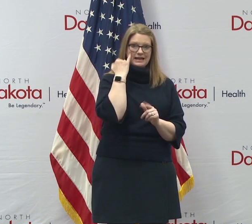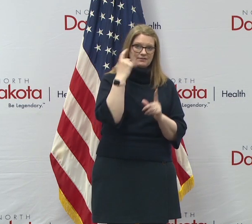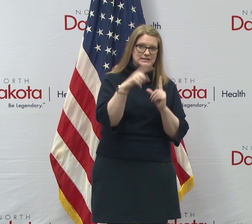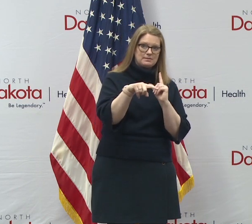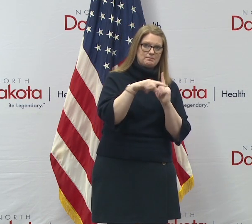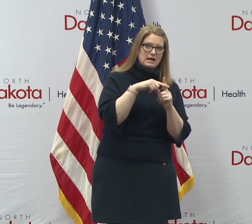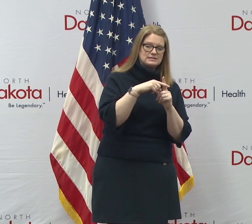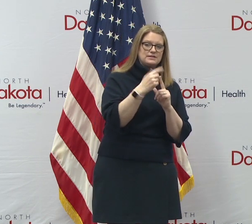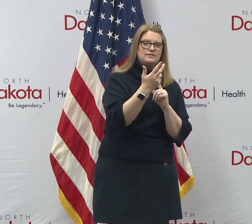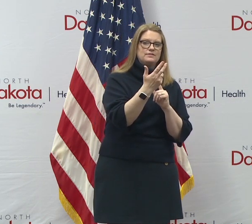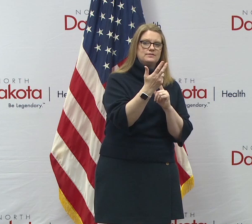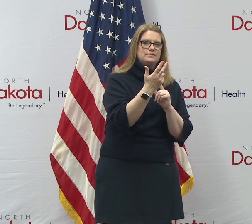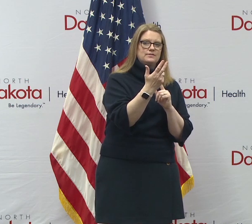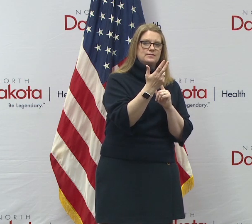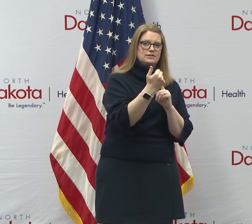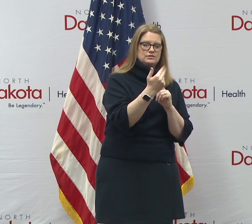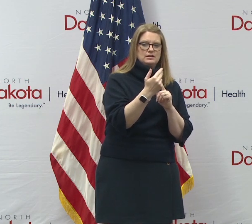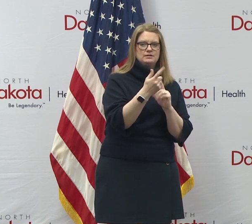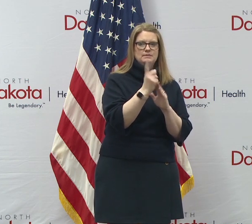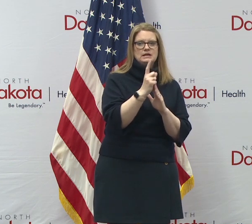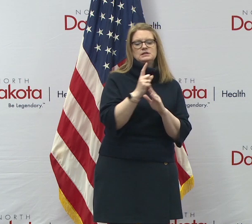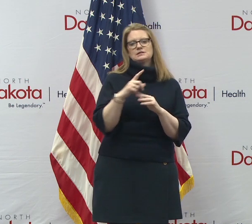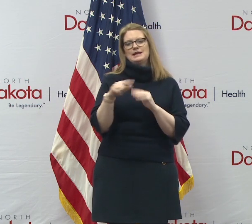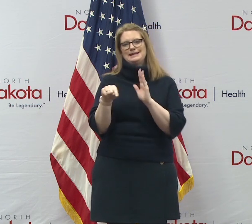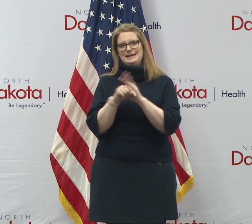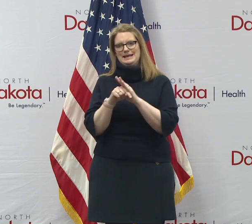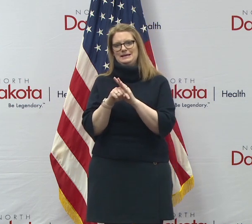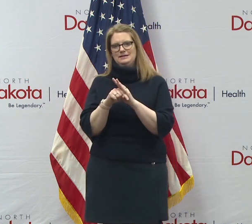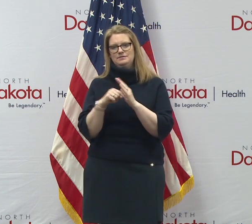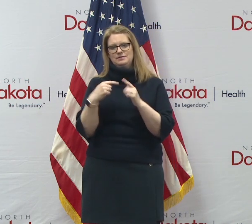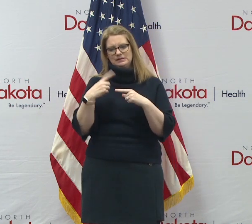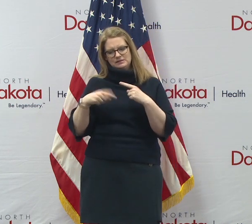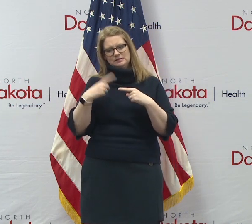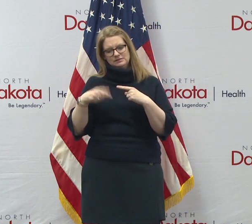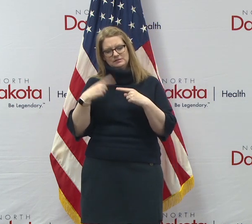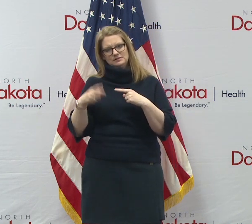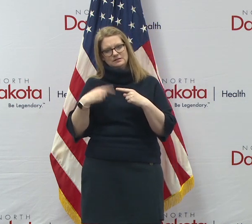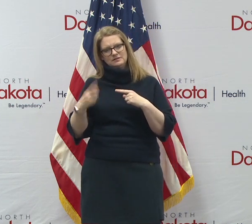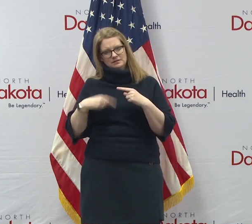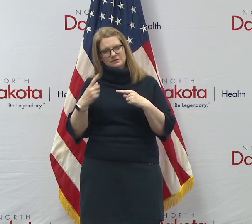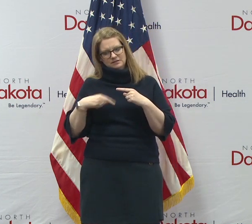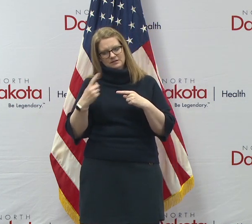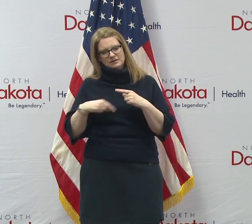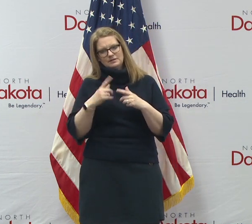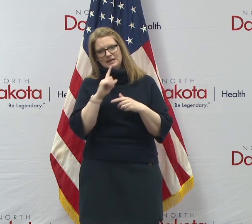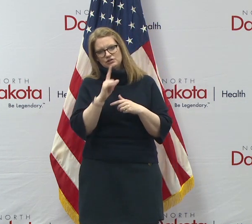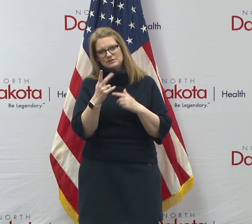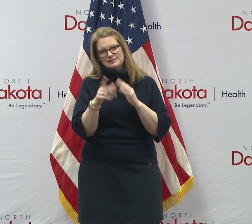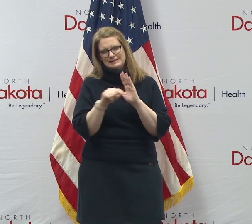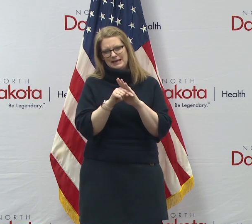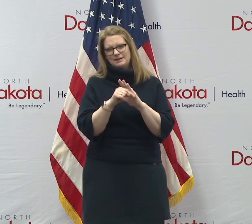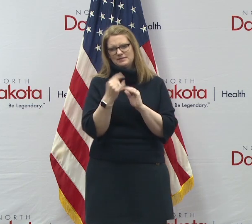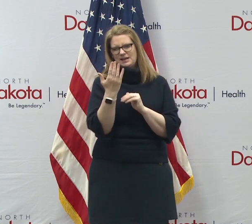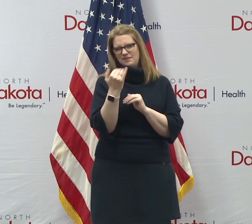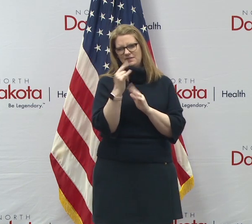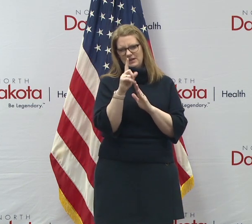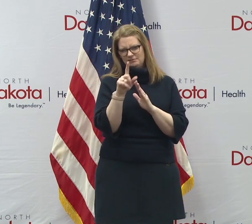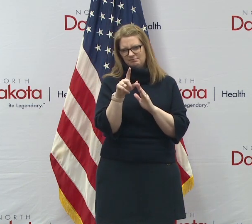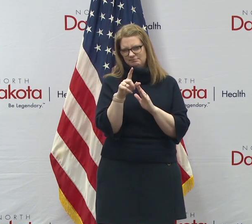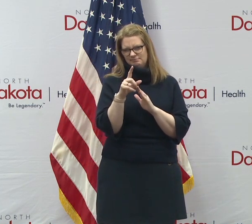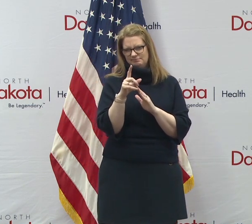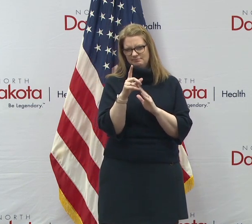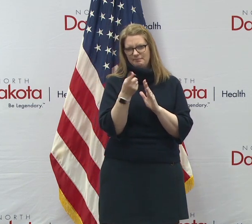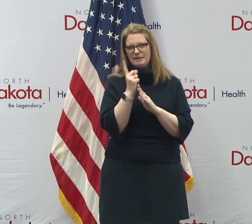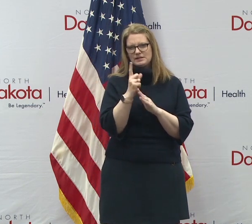positive in 13 minutes, if it's negative, it keeps chugging along and keeps recycling to make sure it's negative. So you could do, you know, four to five an hour